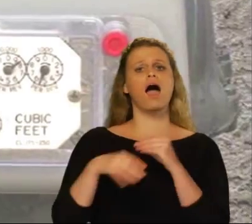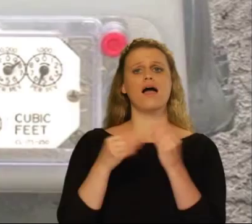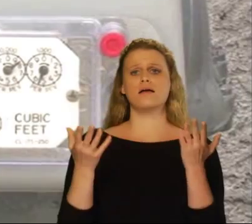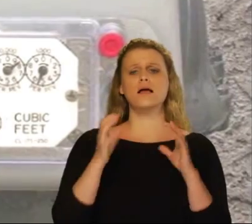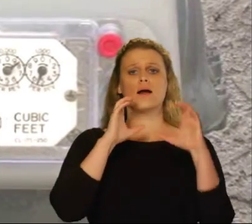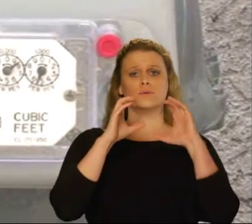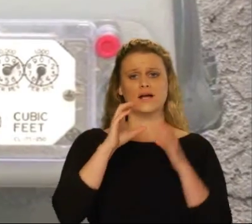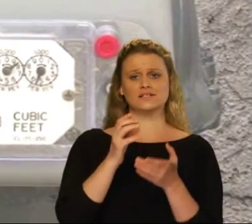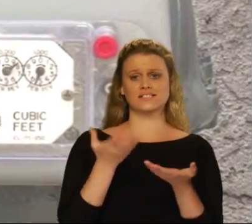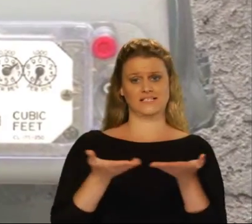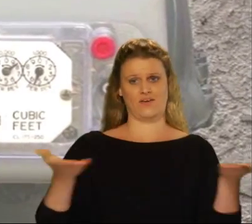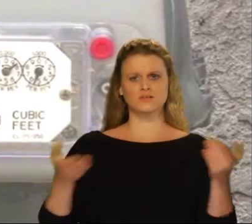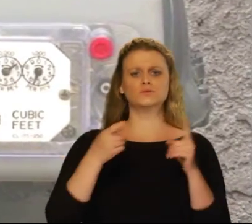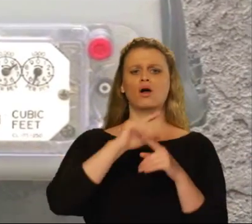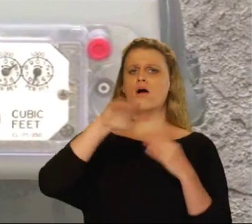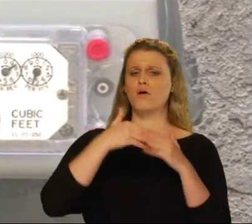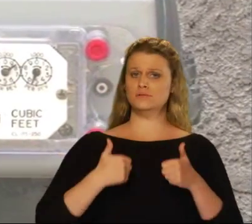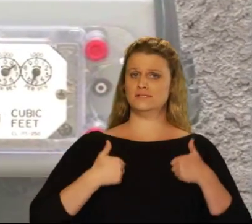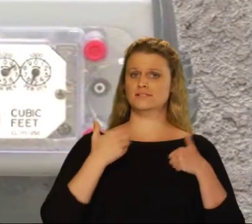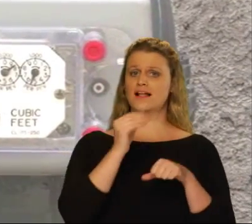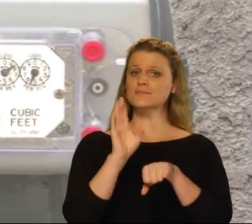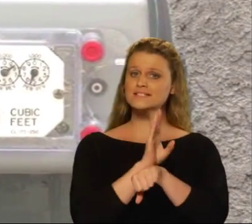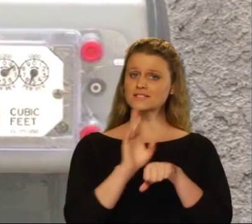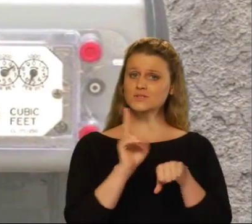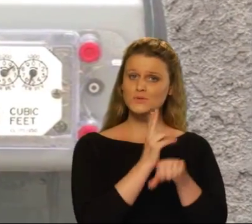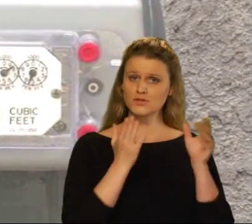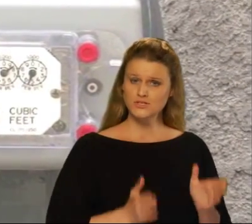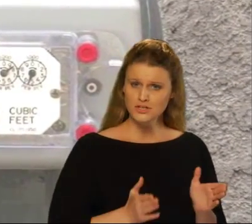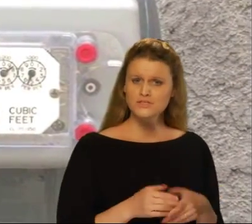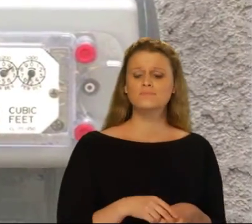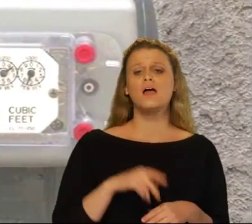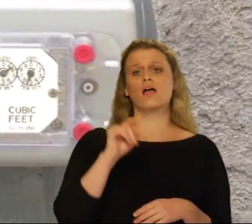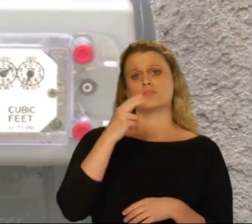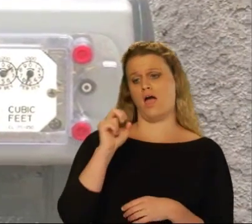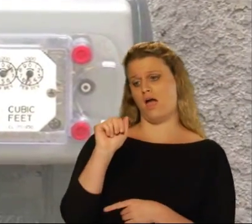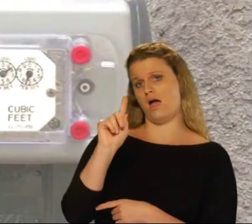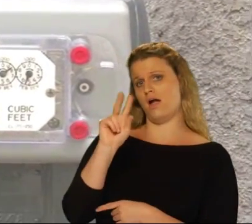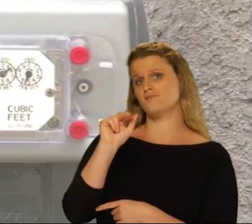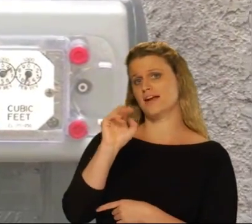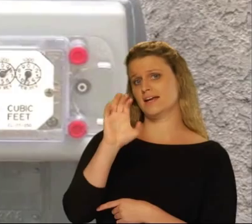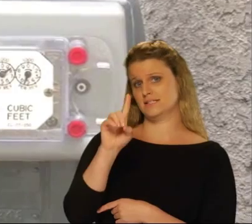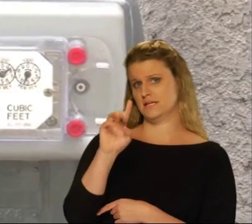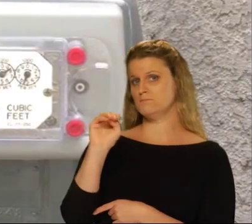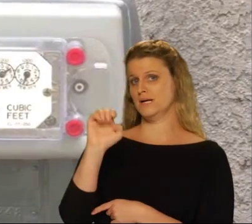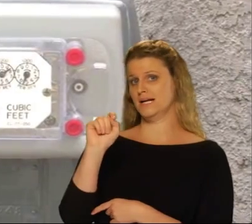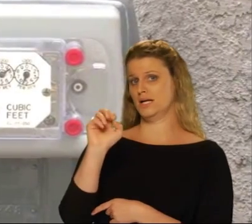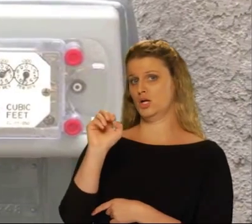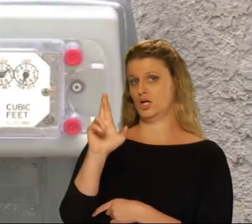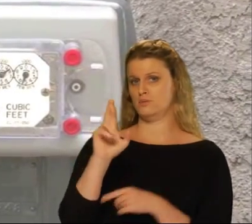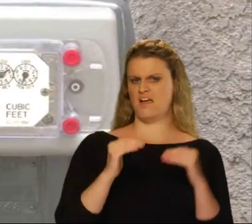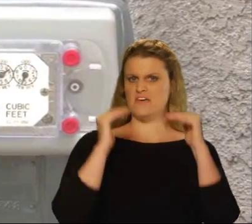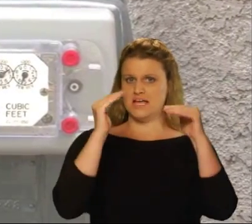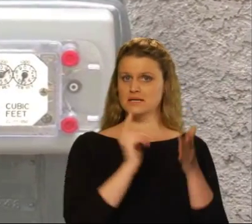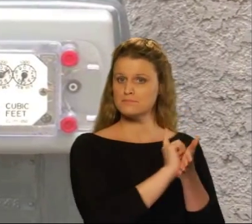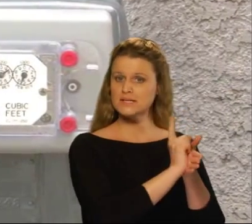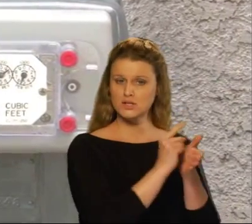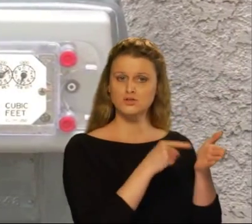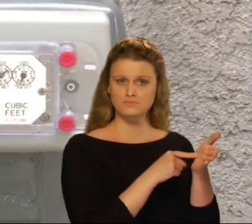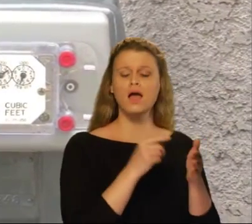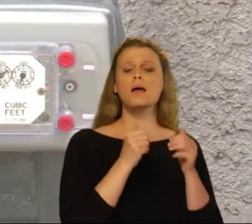communication device to all residential and business meters. The advanced meter, which in most cases will be installed on the existing